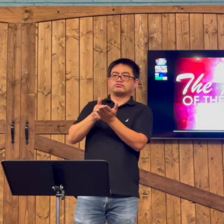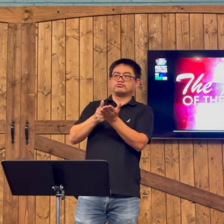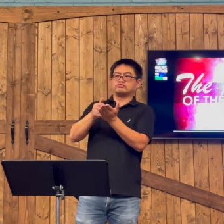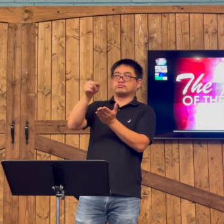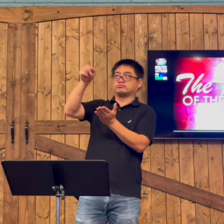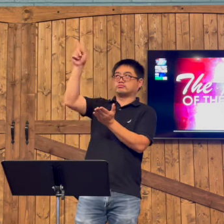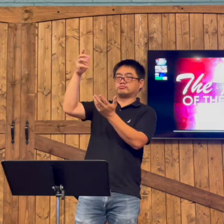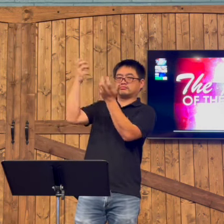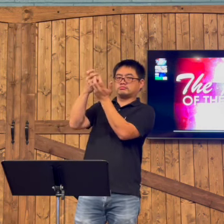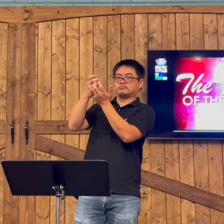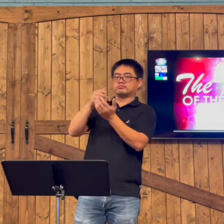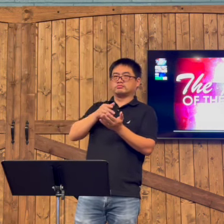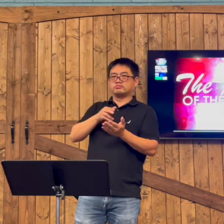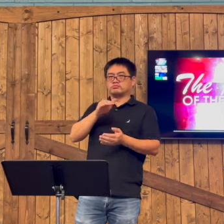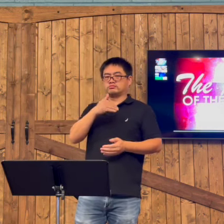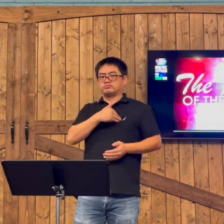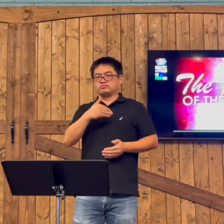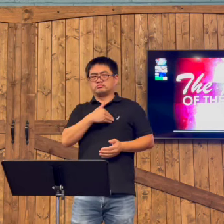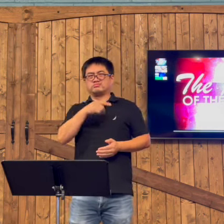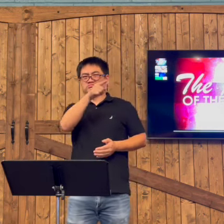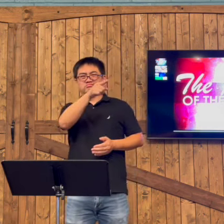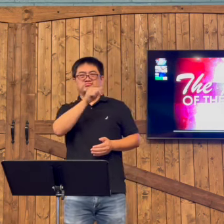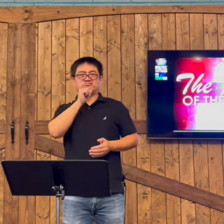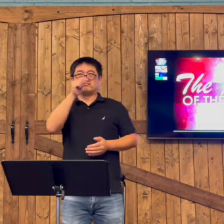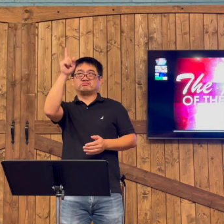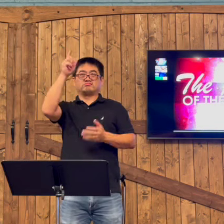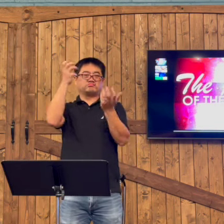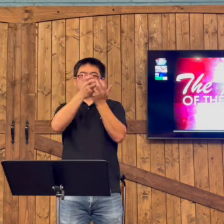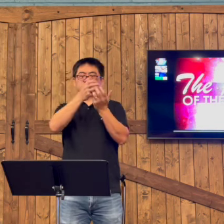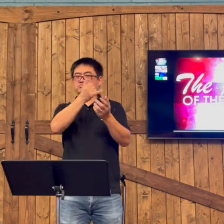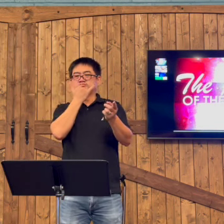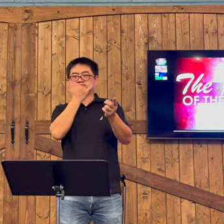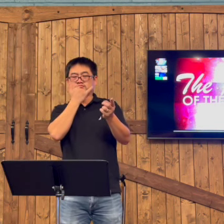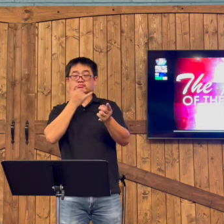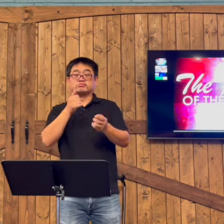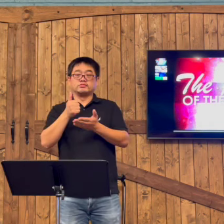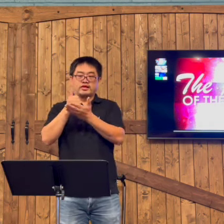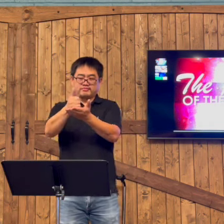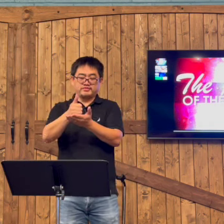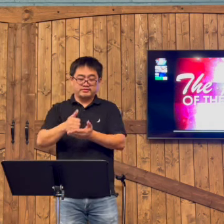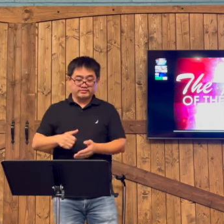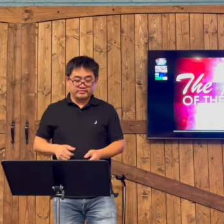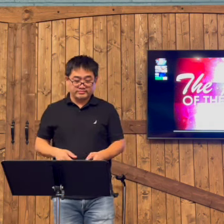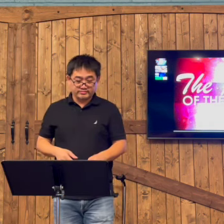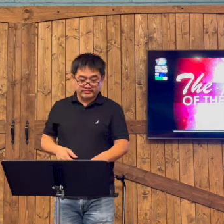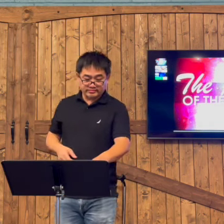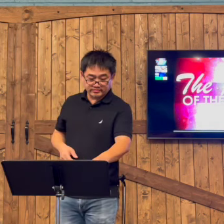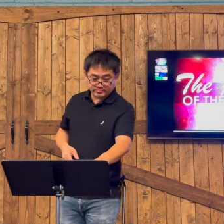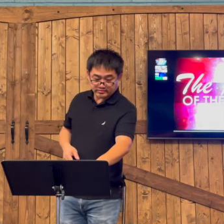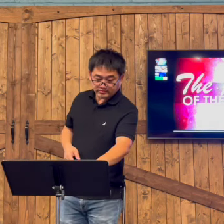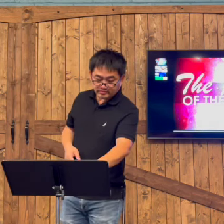person's heart will tell them what the truth is. Will help them be able to analyze that person's speech. And if it